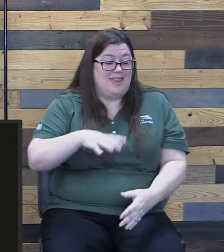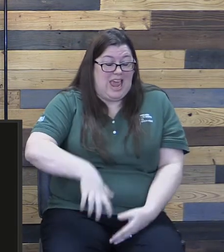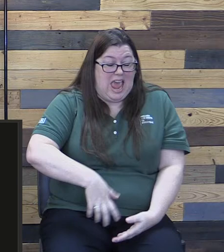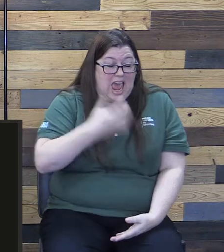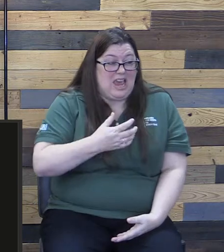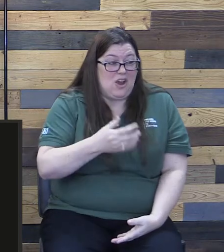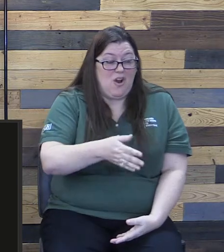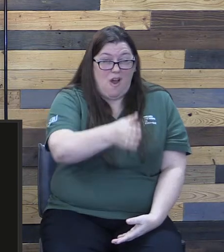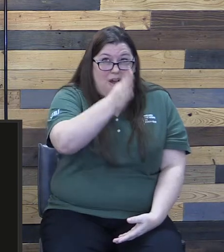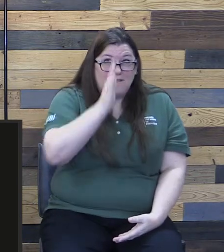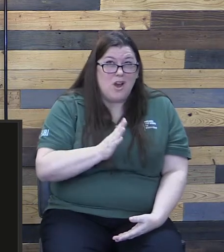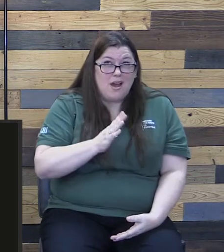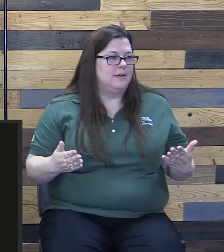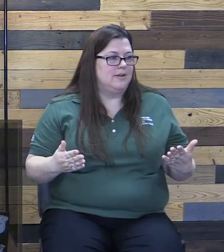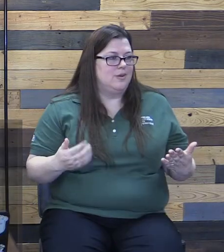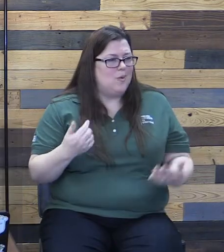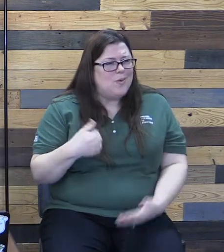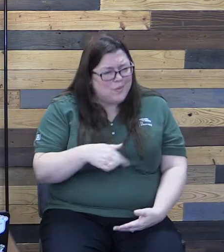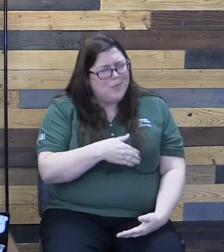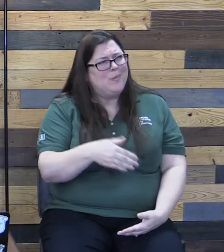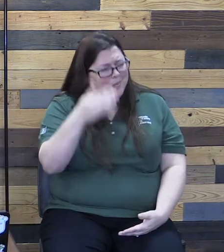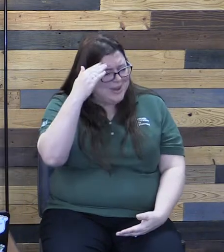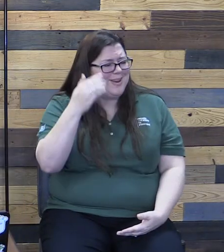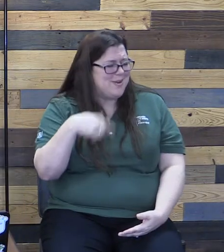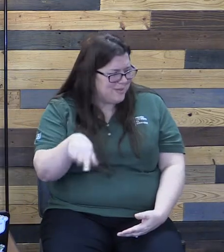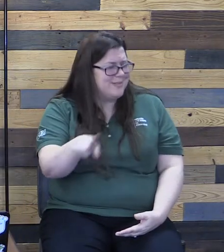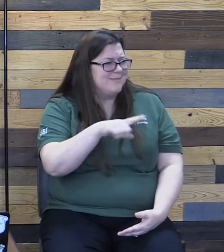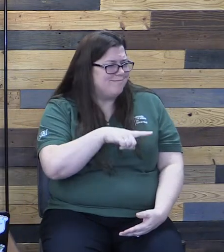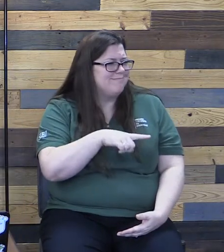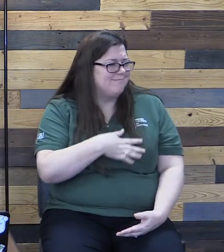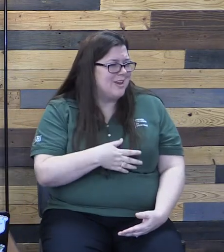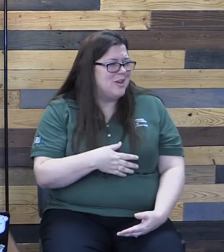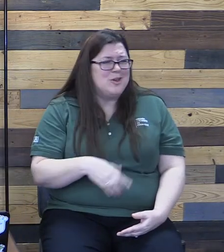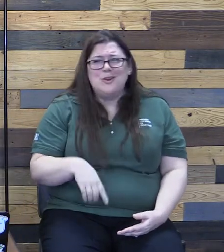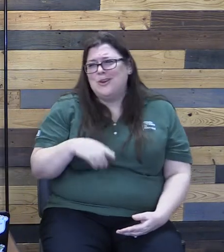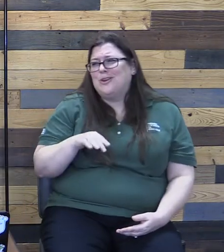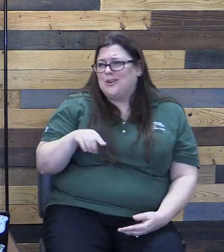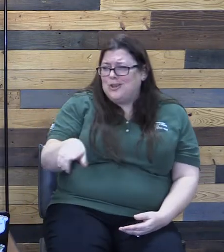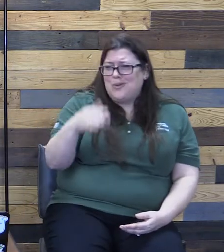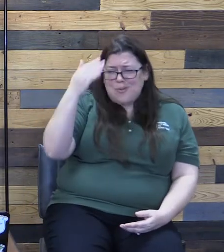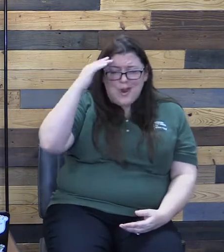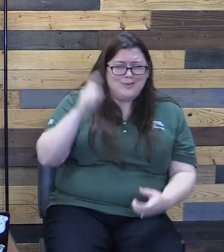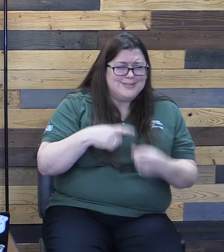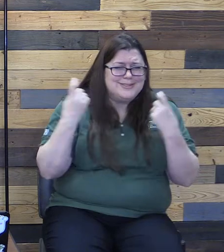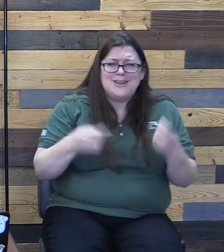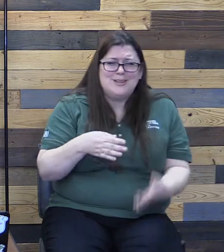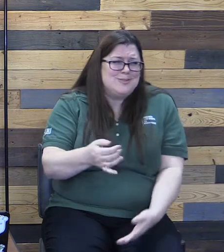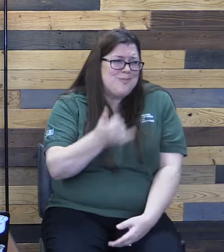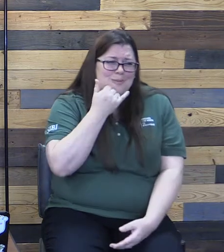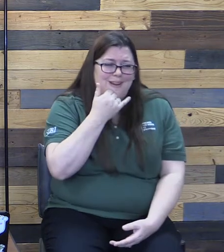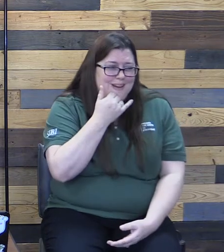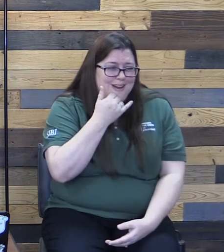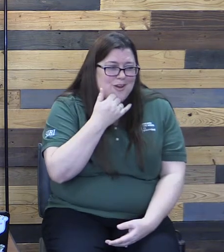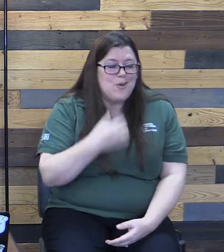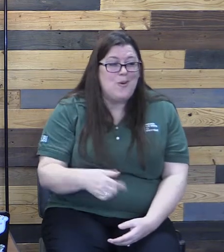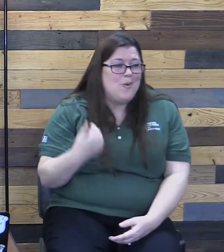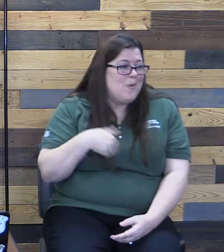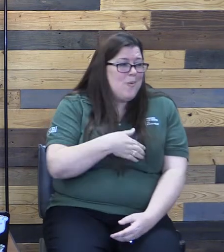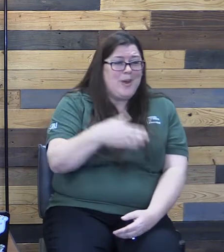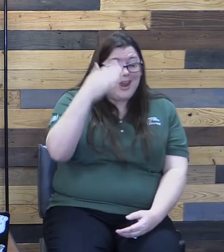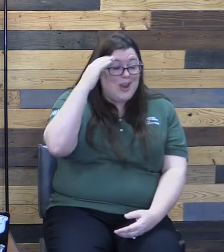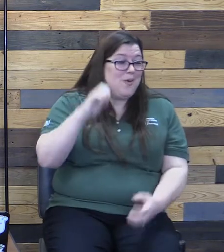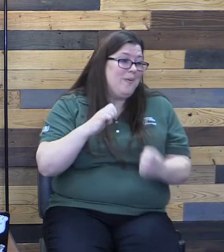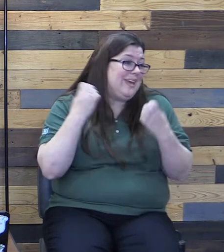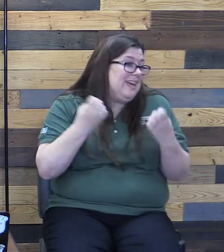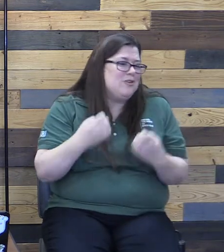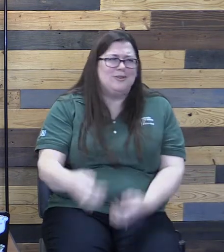let's stop here in verse 6. If you're a Christian, you know that sexual immorality is wrong. We know that evil is wrong. We know